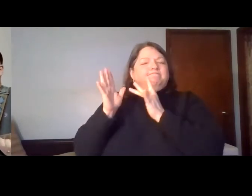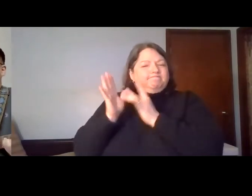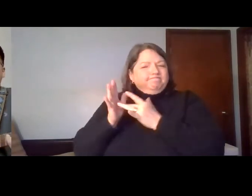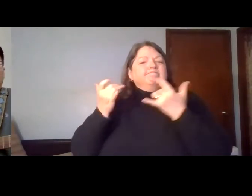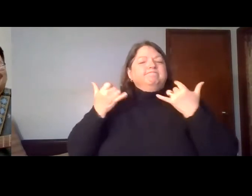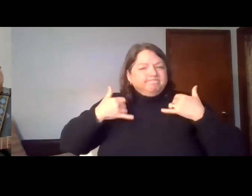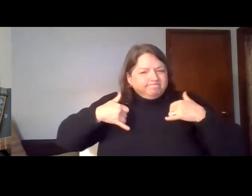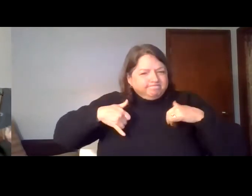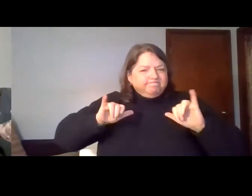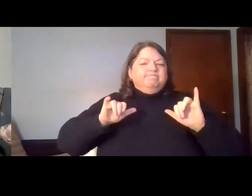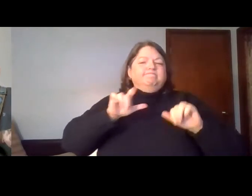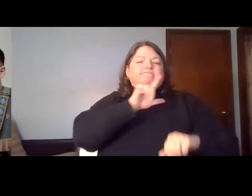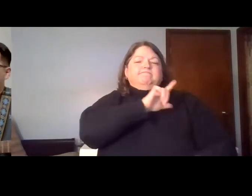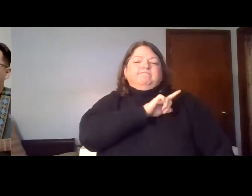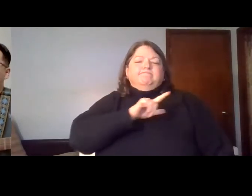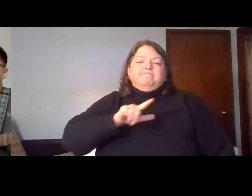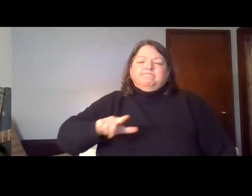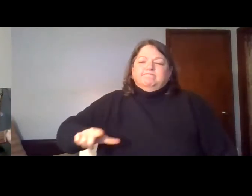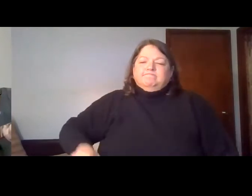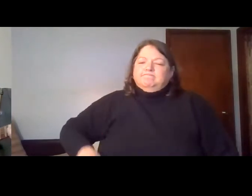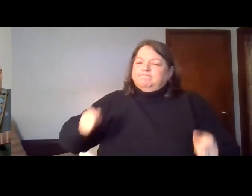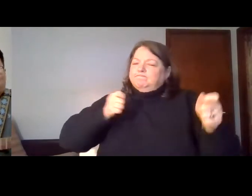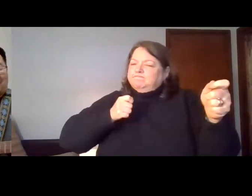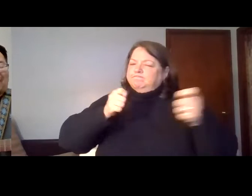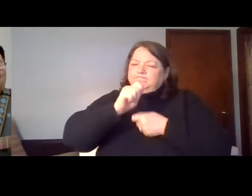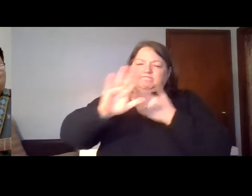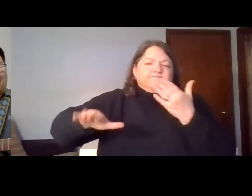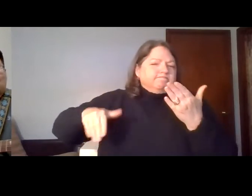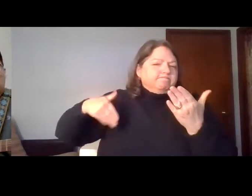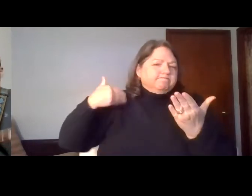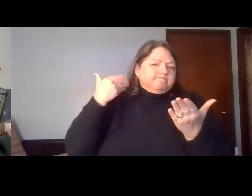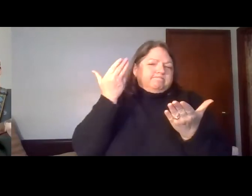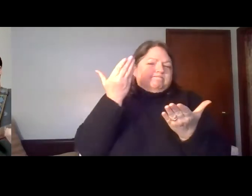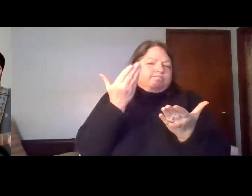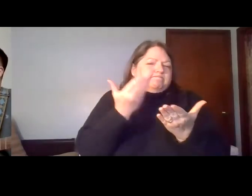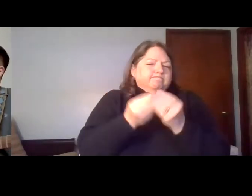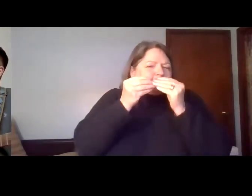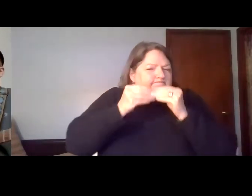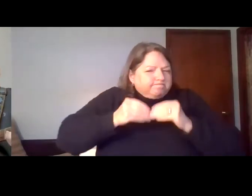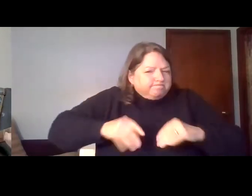is Lord, Lord of all.